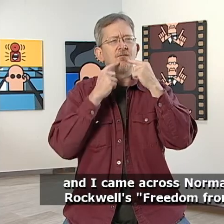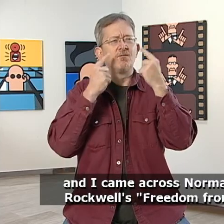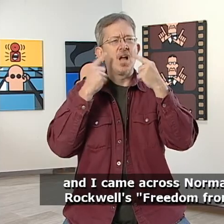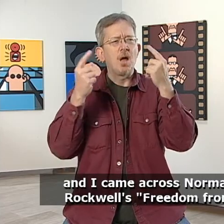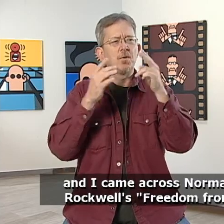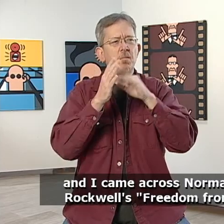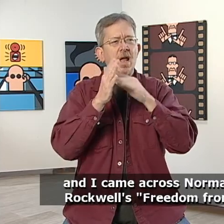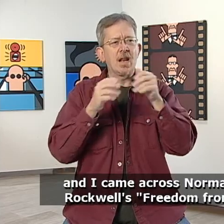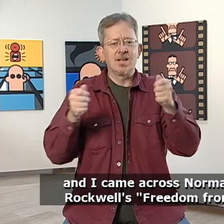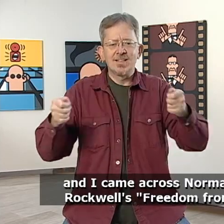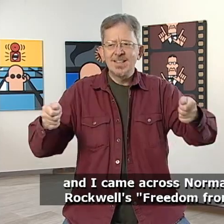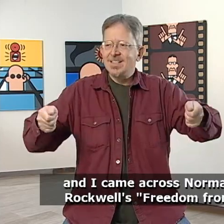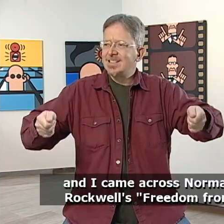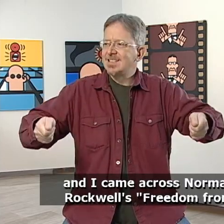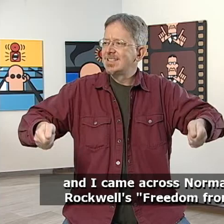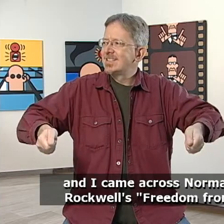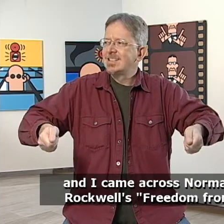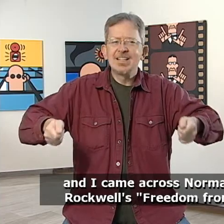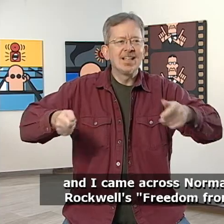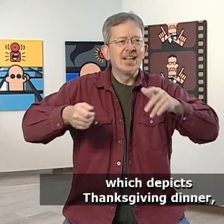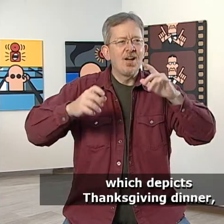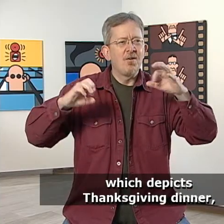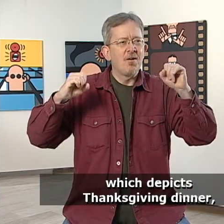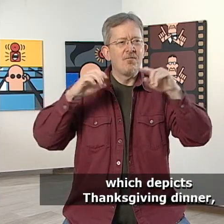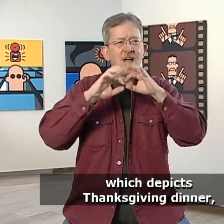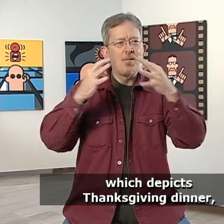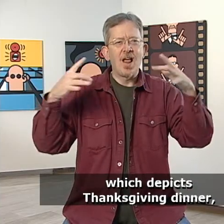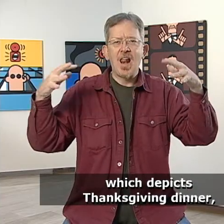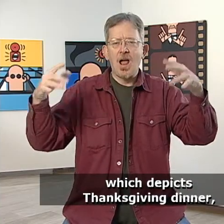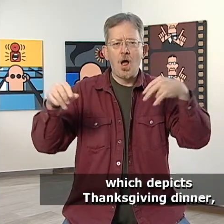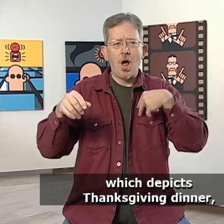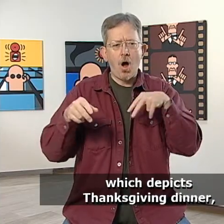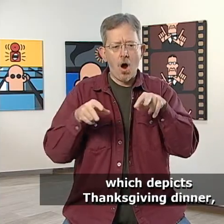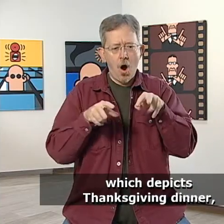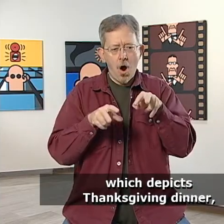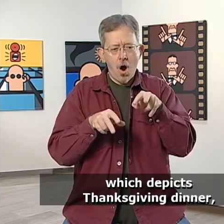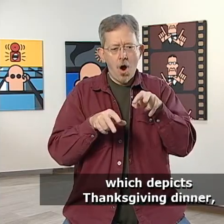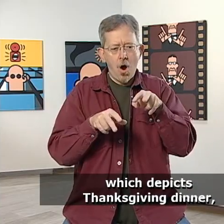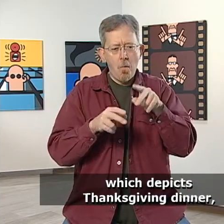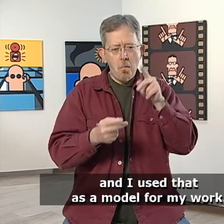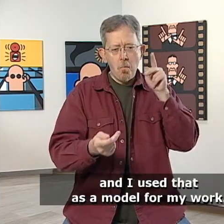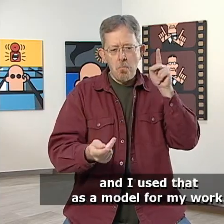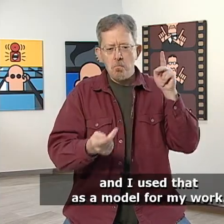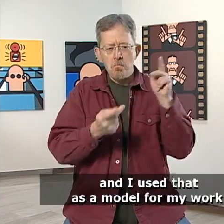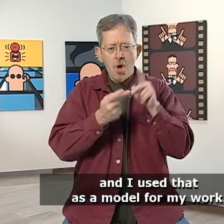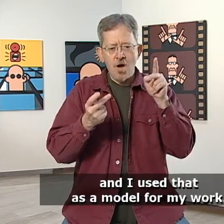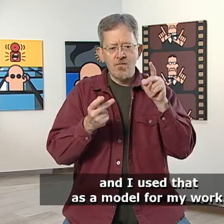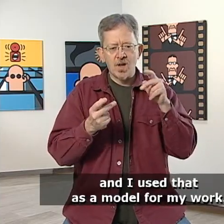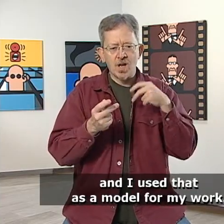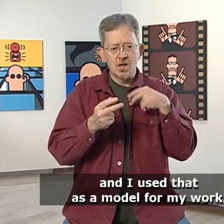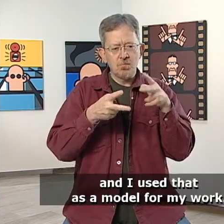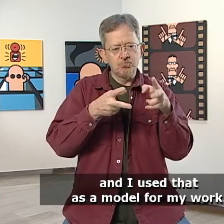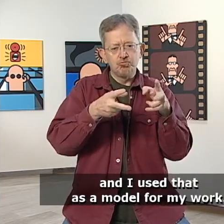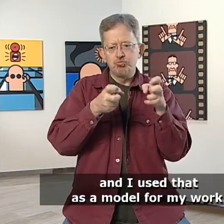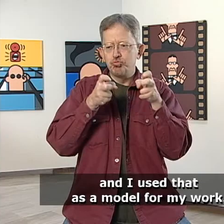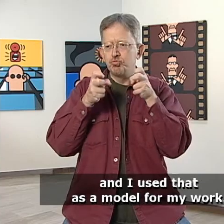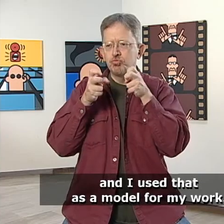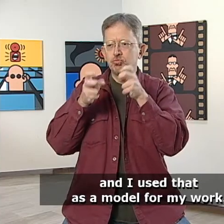Norman Rockwell's Freedom from Want, which depicts Thanksgiving dinner. and I used that as a model for my